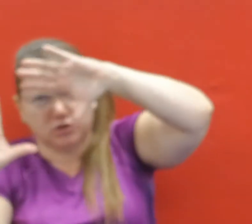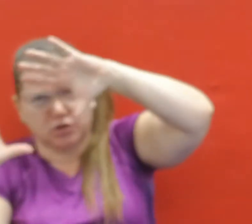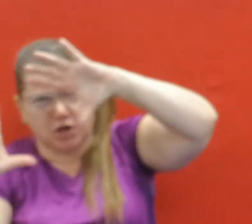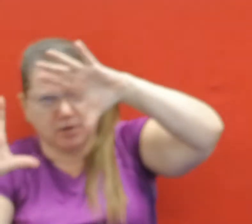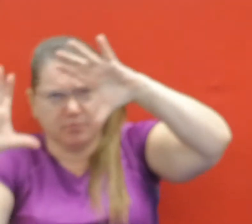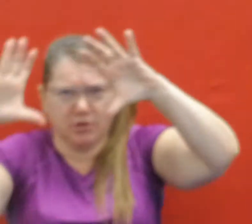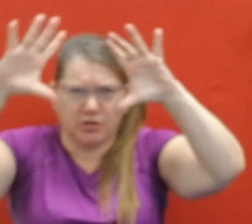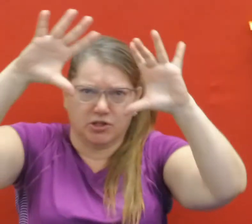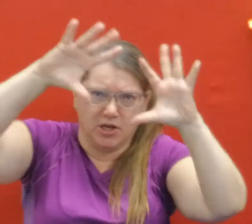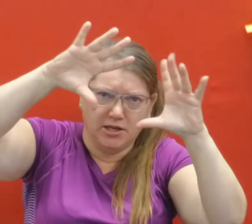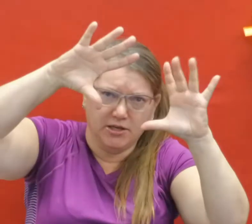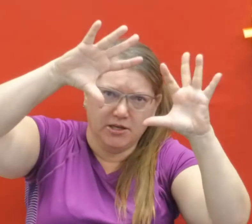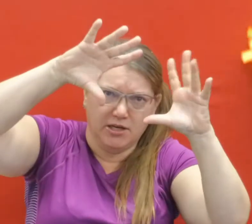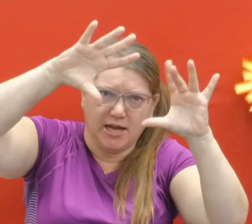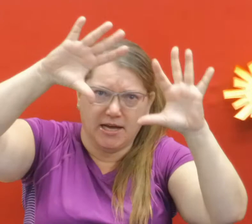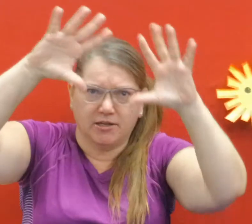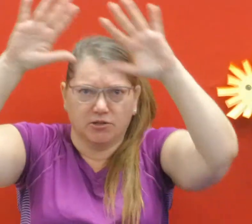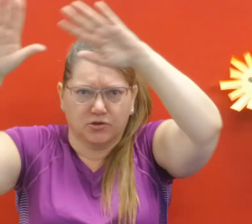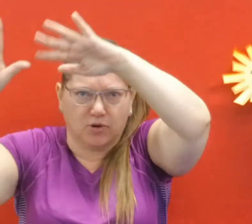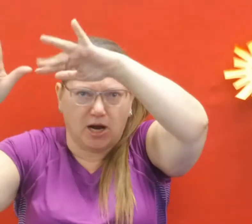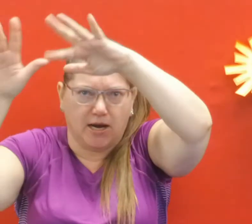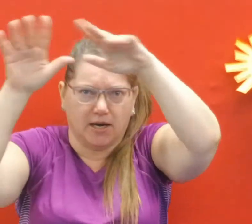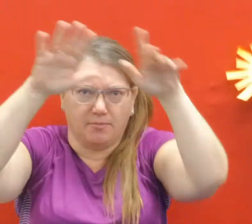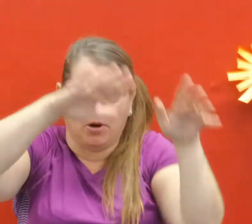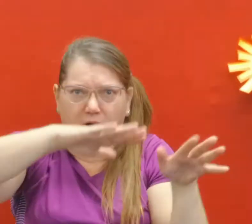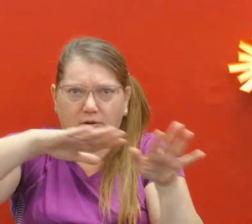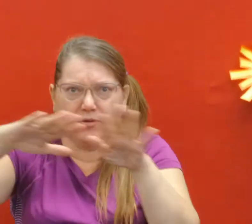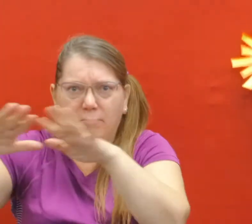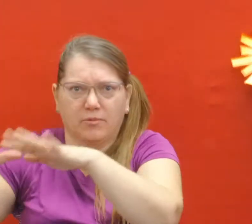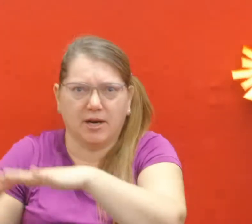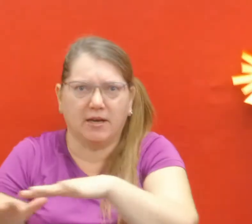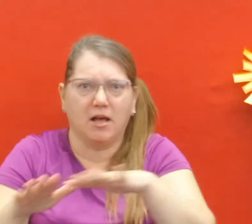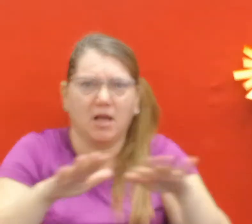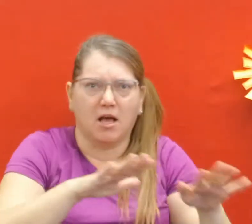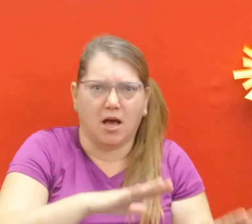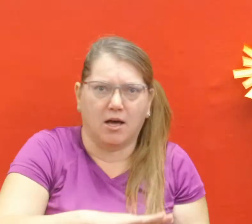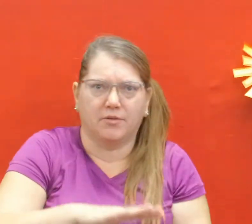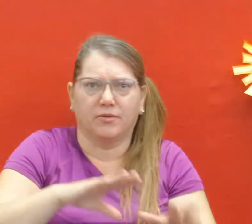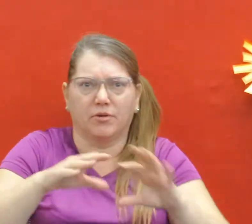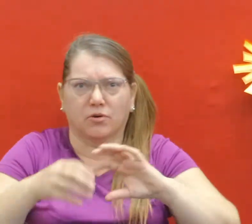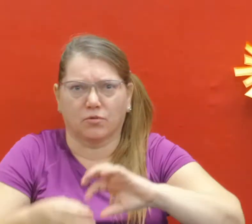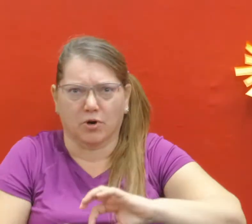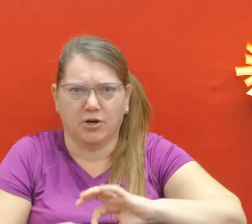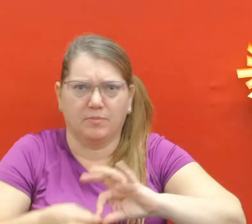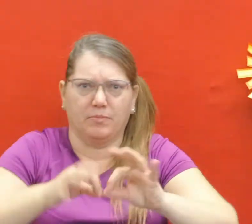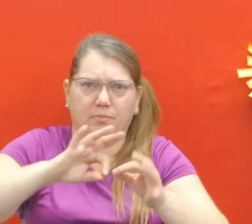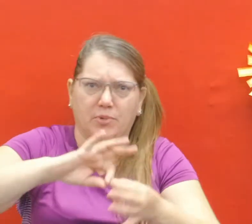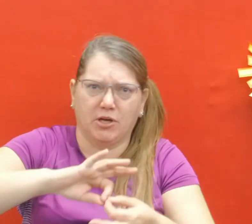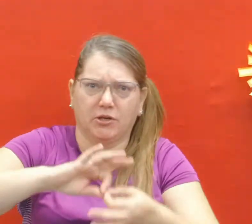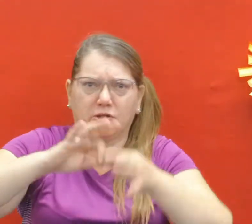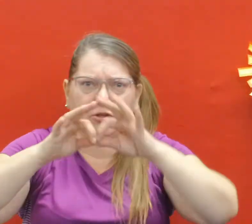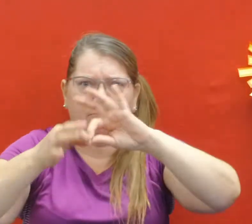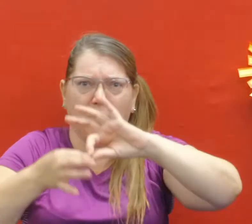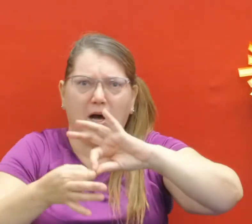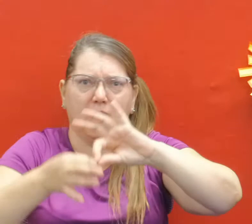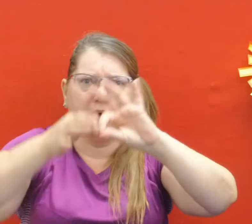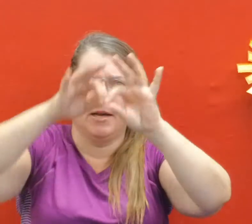came the sun and dried up all the rain. And the great big spider